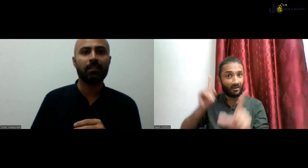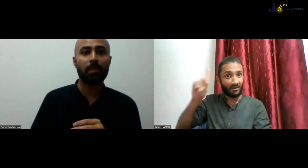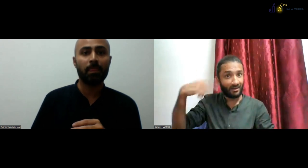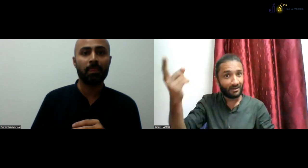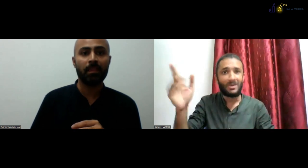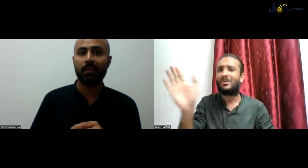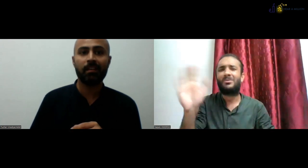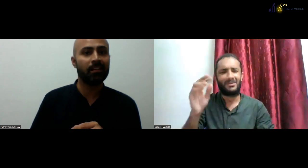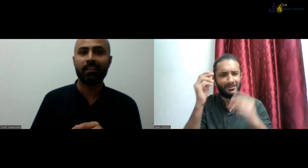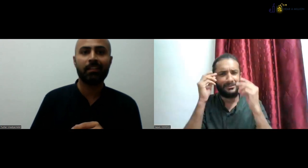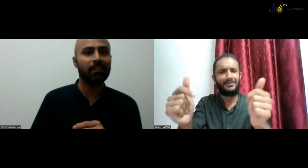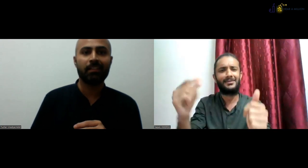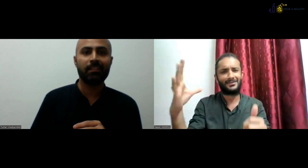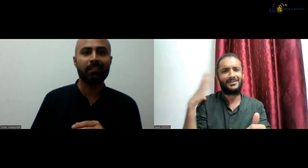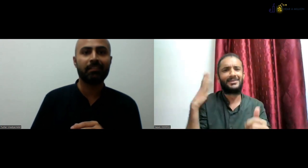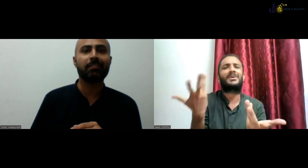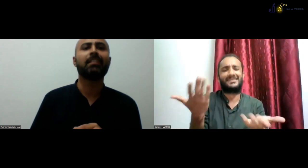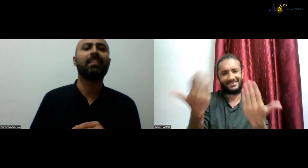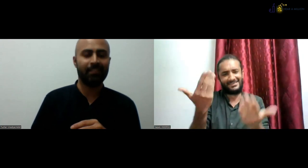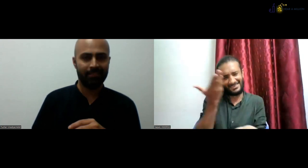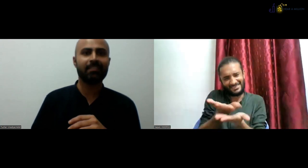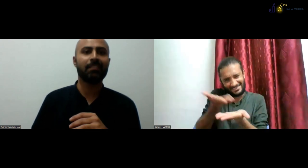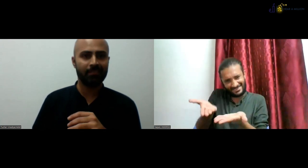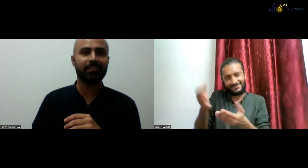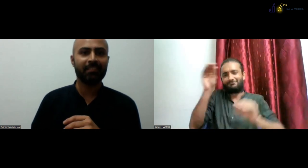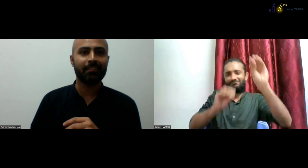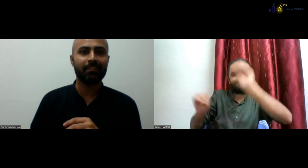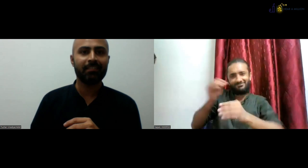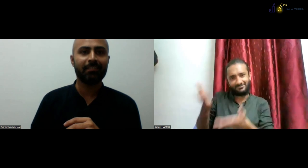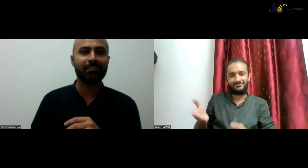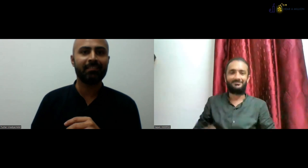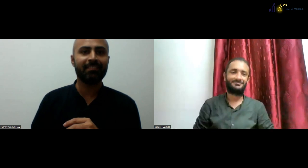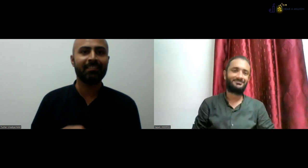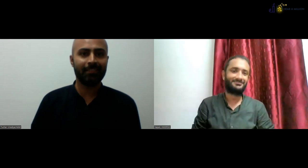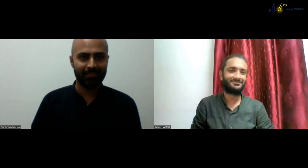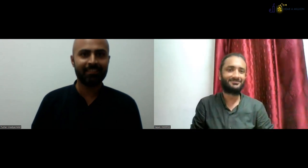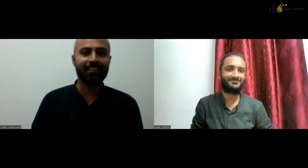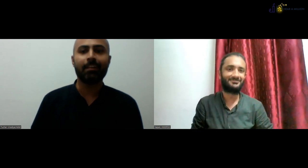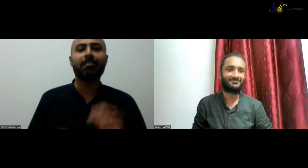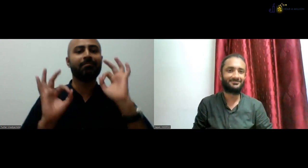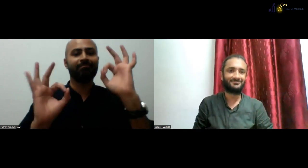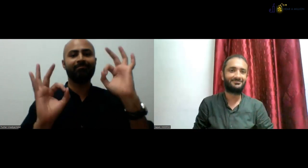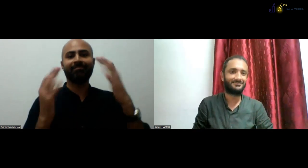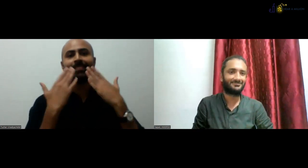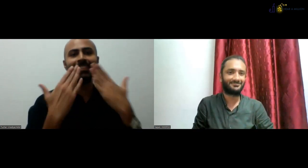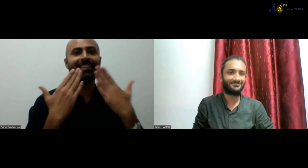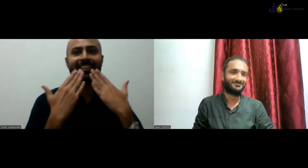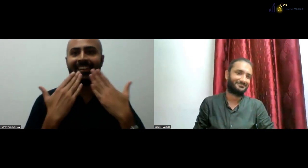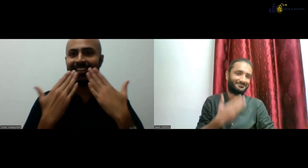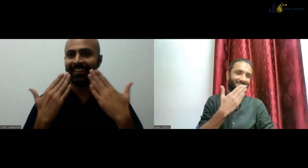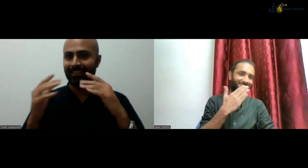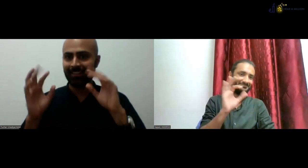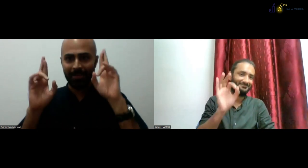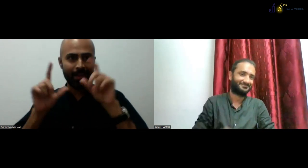that cannot be extended. Do you want to wait another year? So, why the wait? Ensure that you fill in the forms quickly and